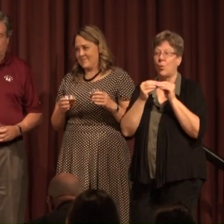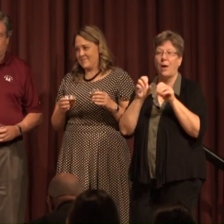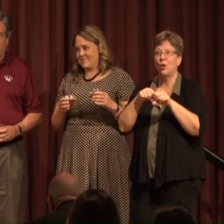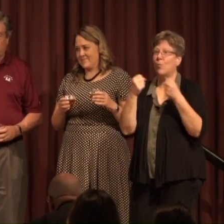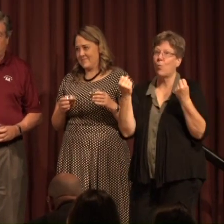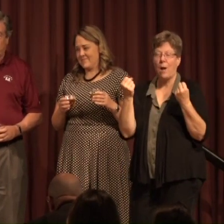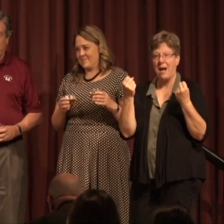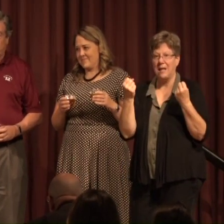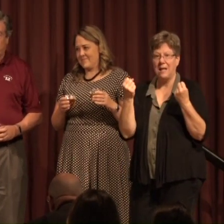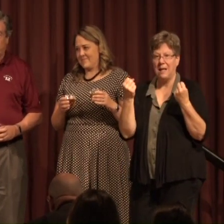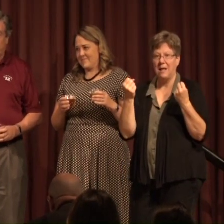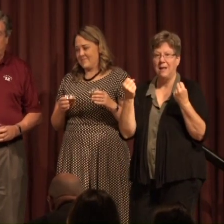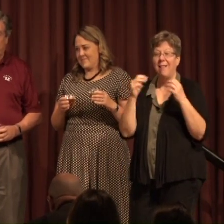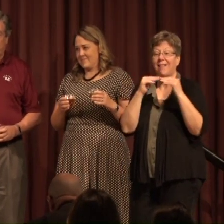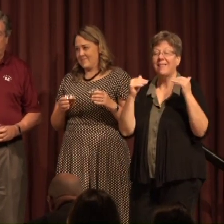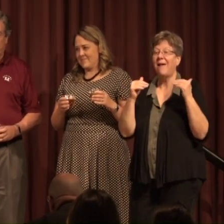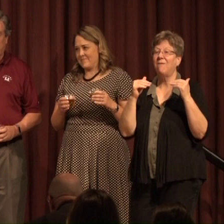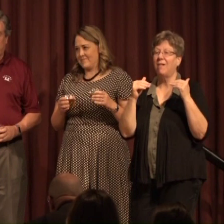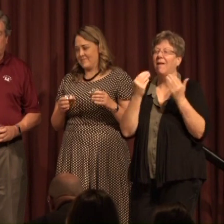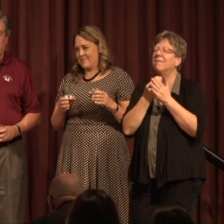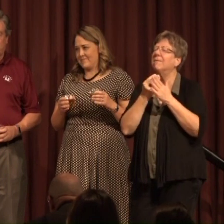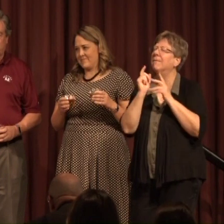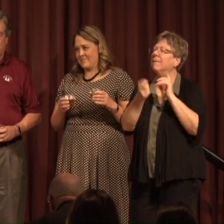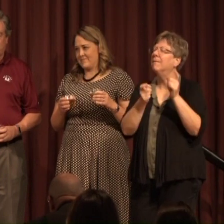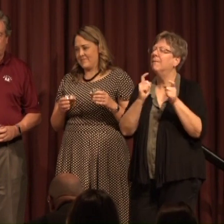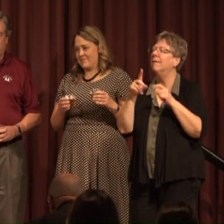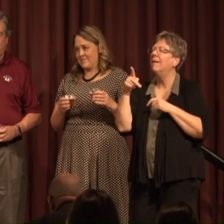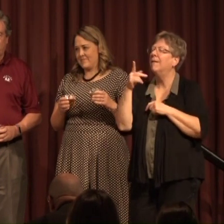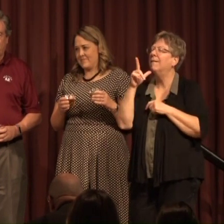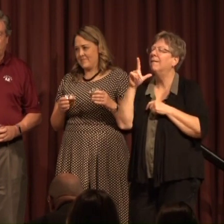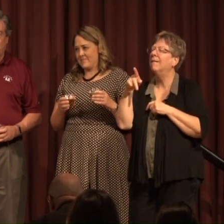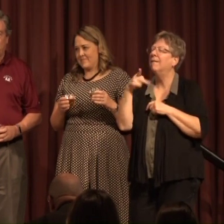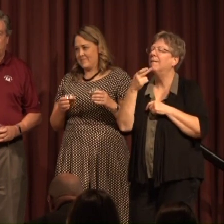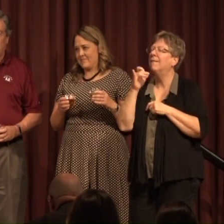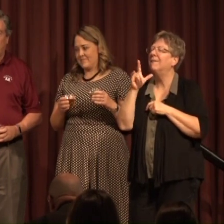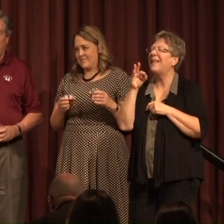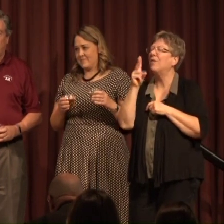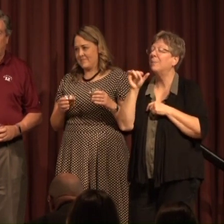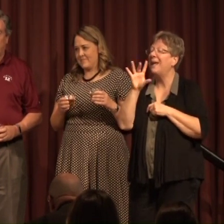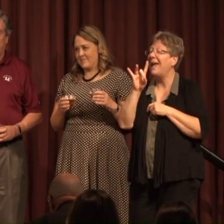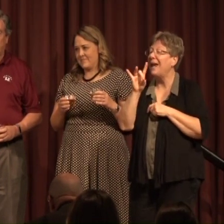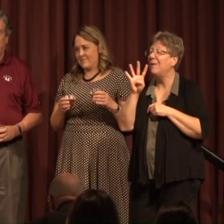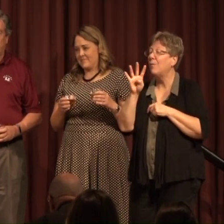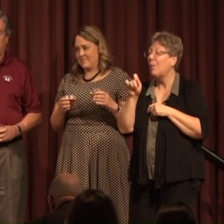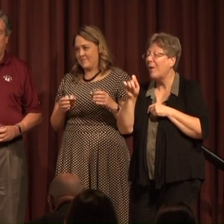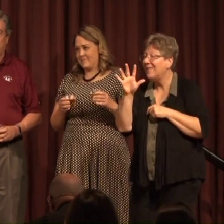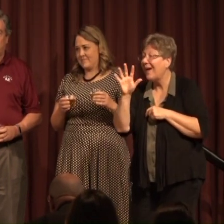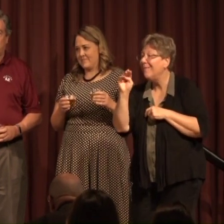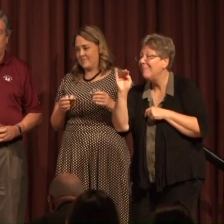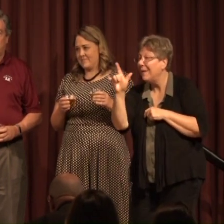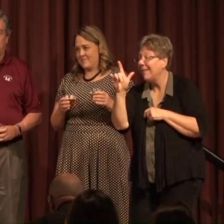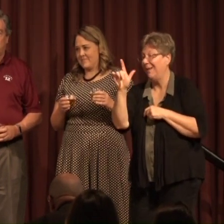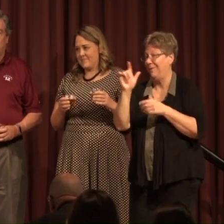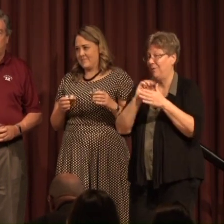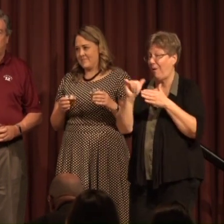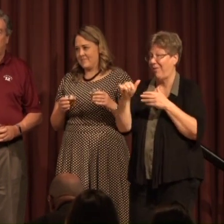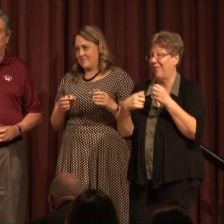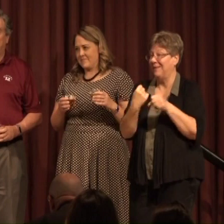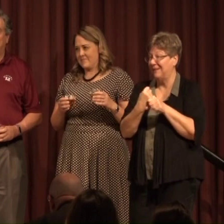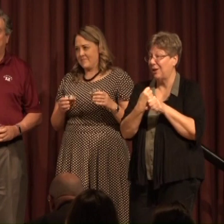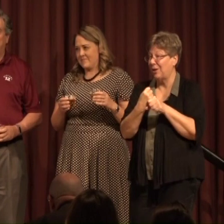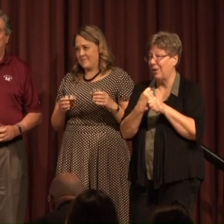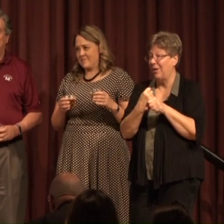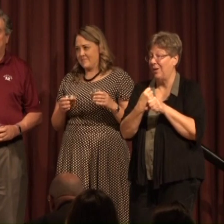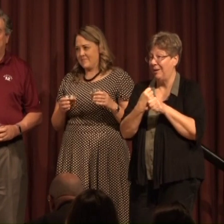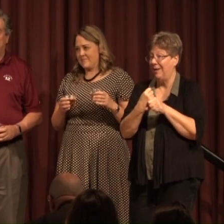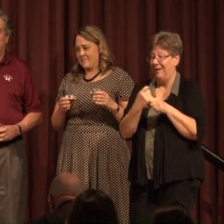Level of philanthropy by our foundation 84.5 million this year When just